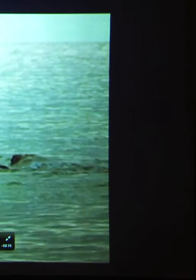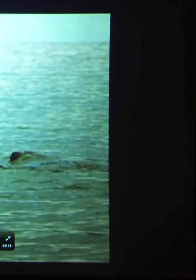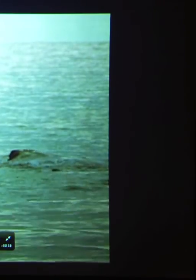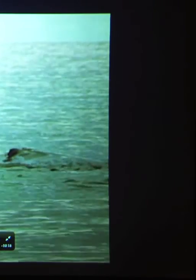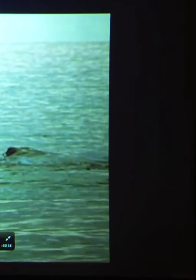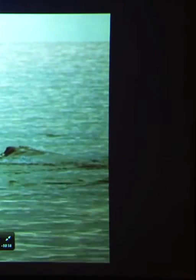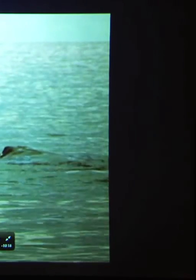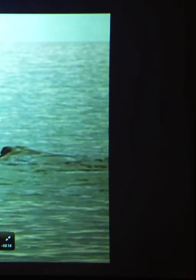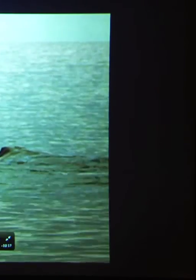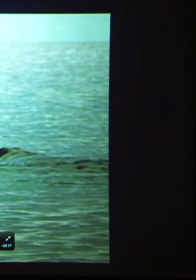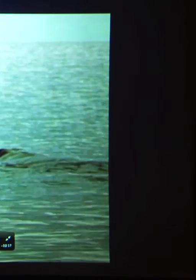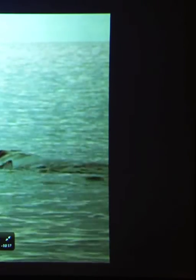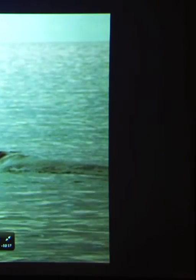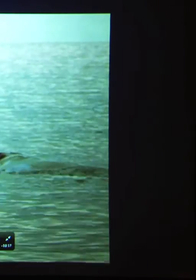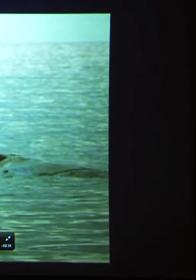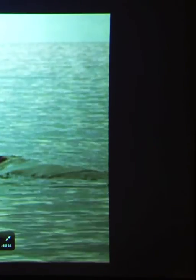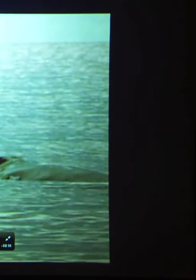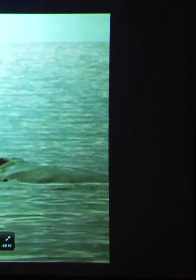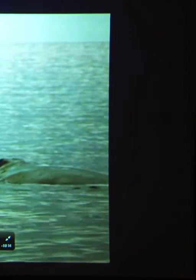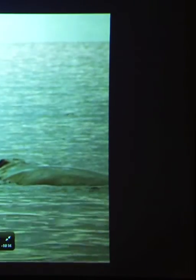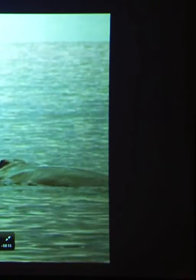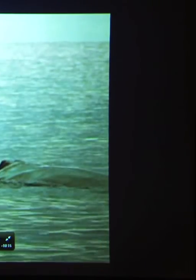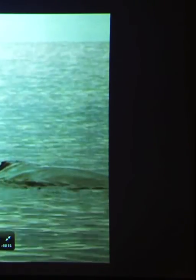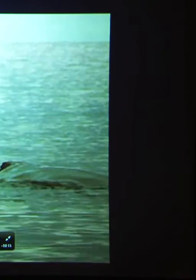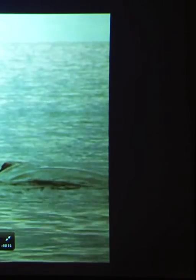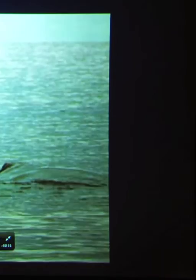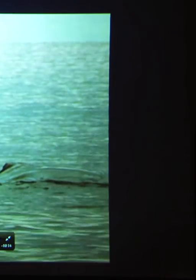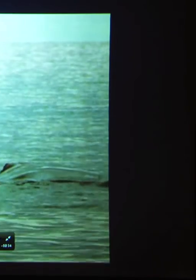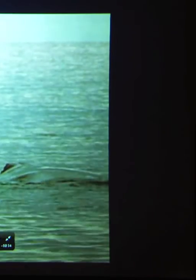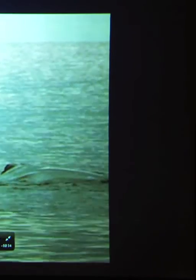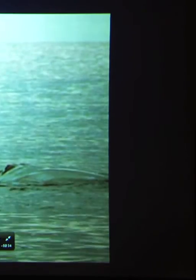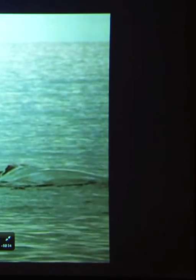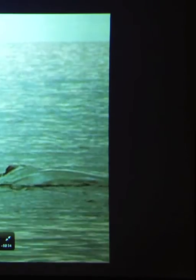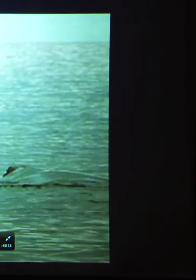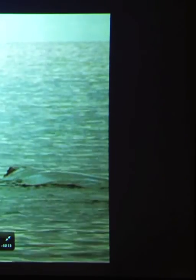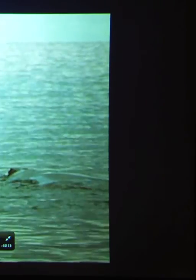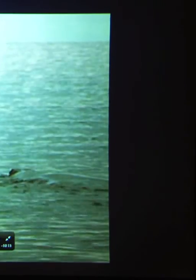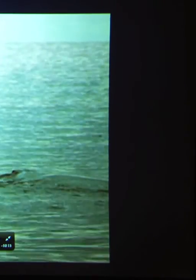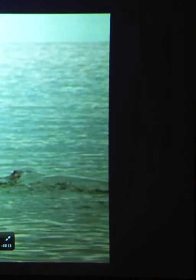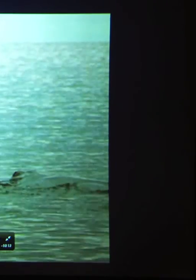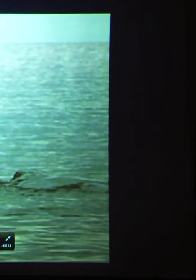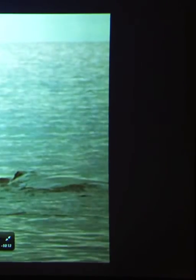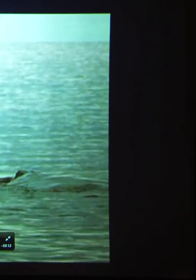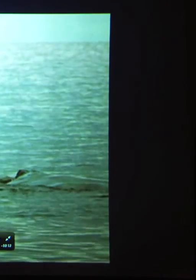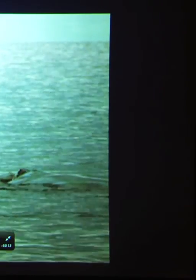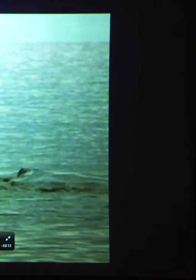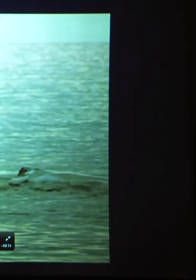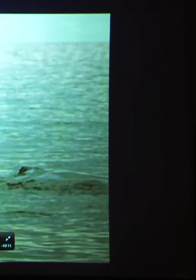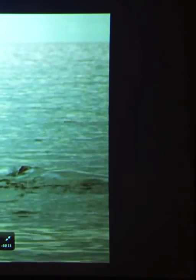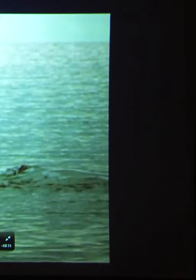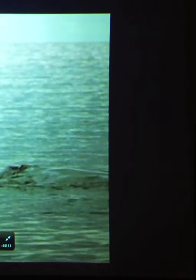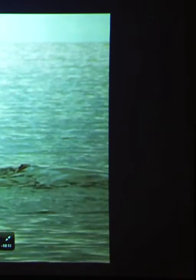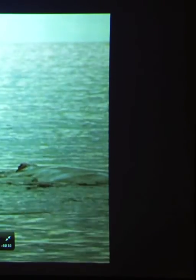But unrivaled access carries with it great responsibility. Obligations we ignore, and they occur.